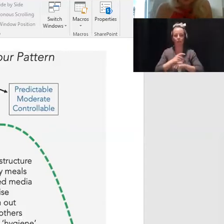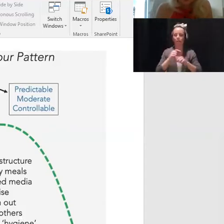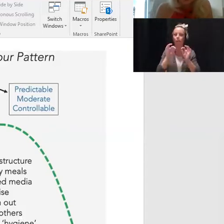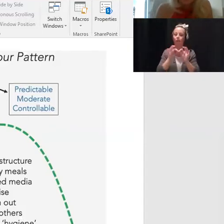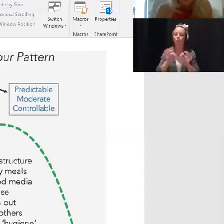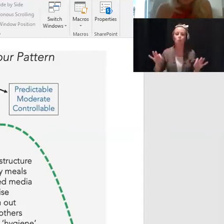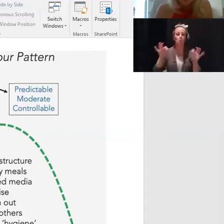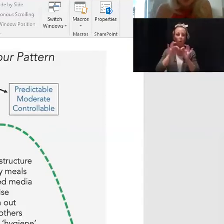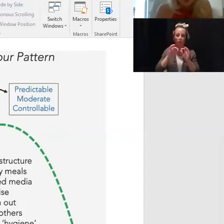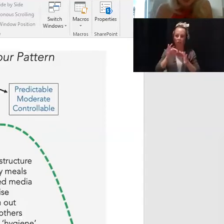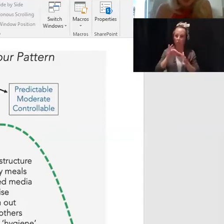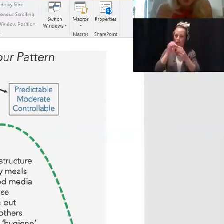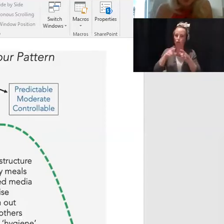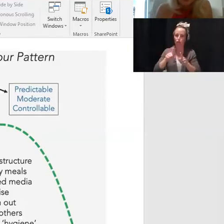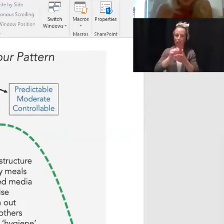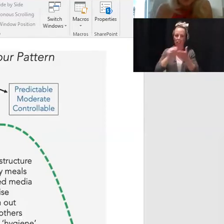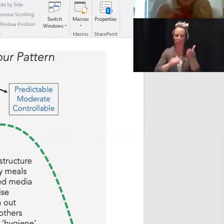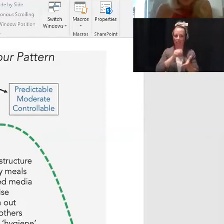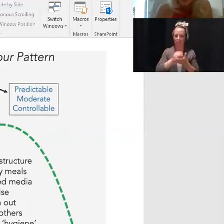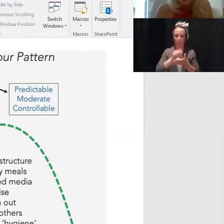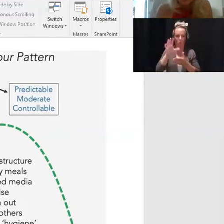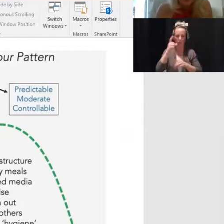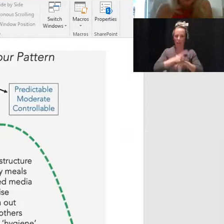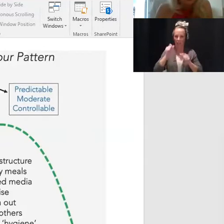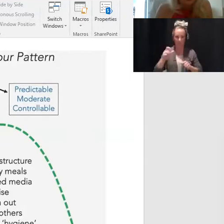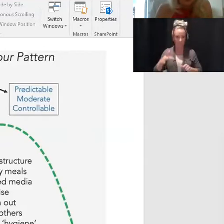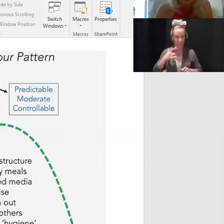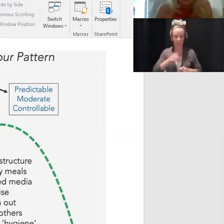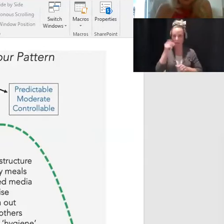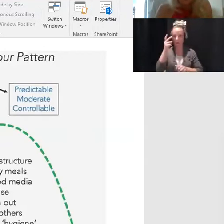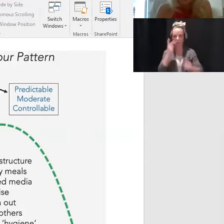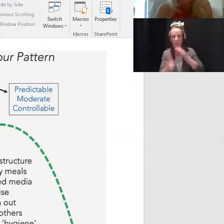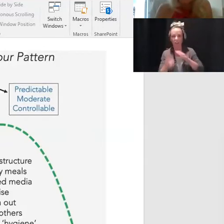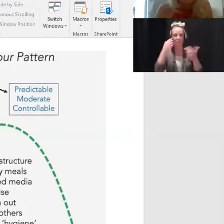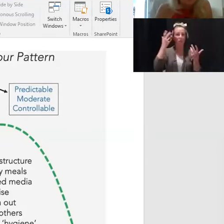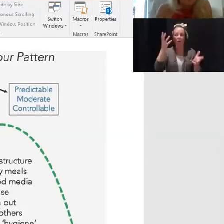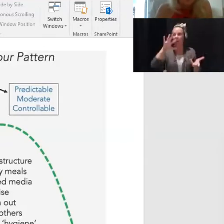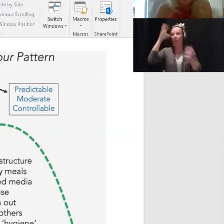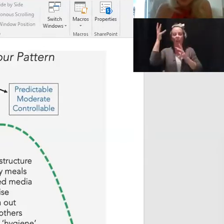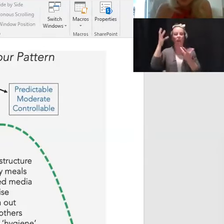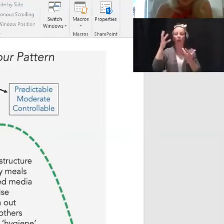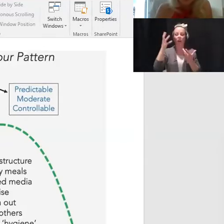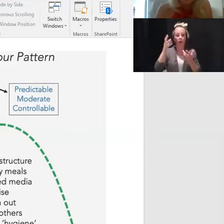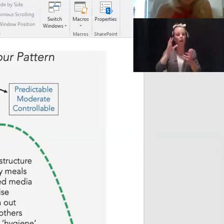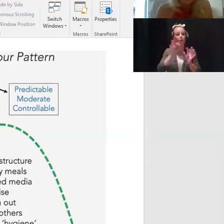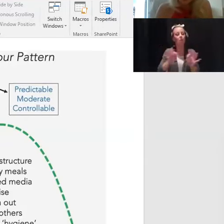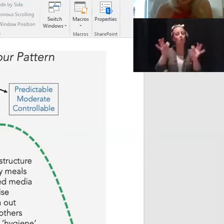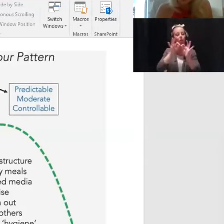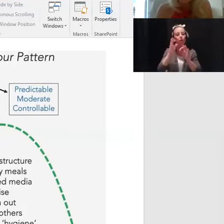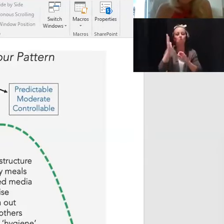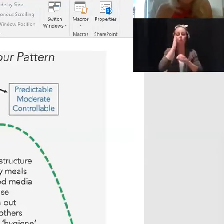Having predictable daily routines, expectations, and boundaries around meals, bedtimes,